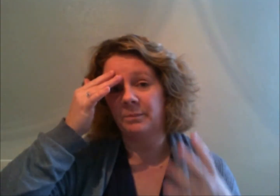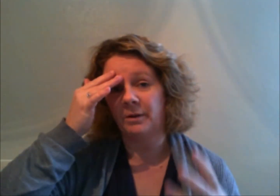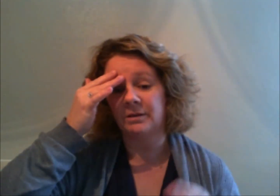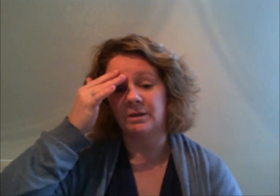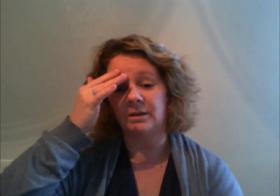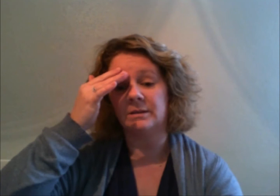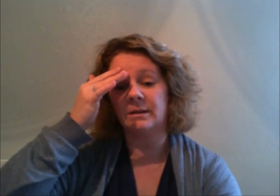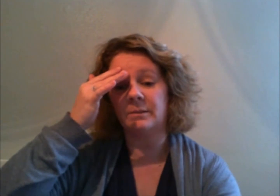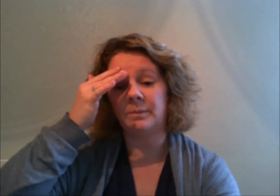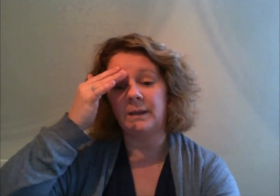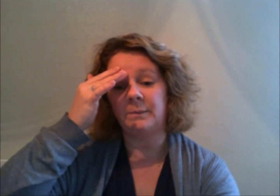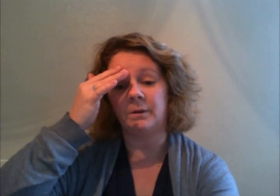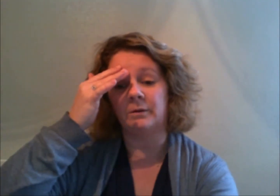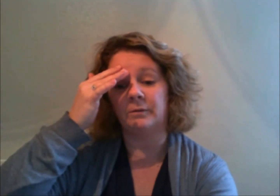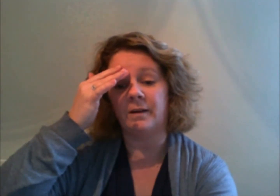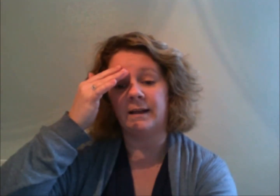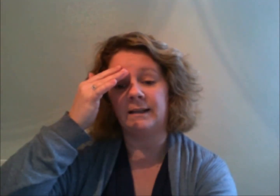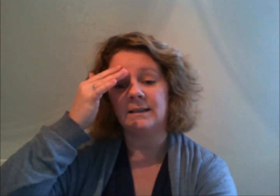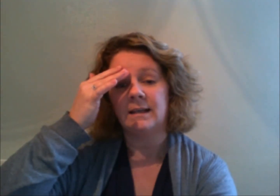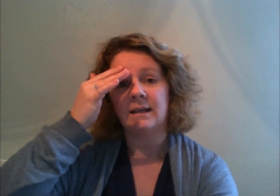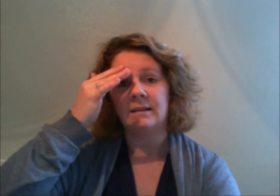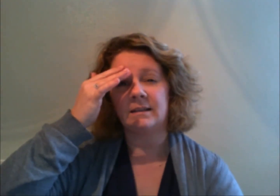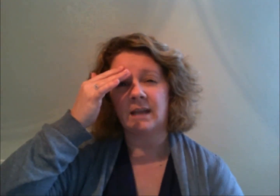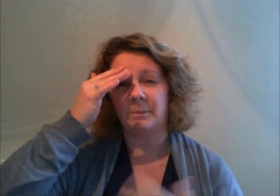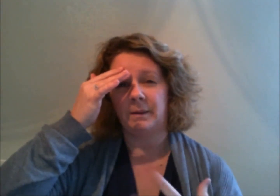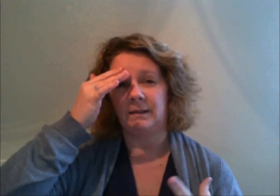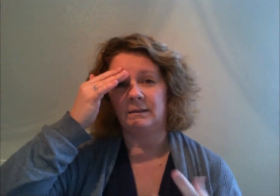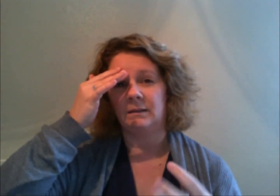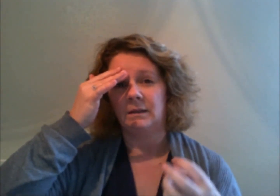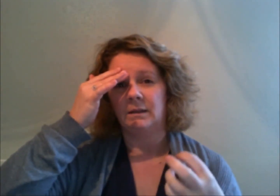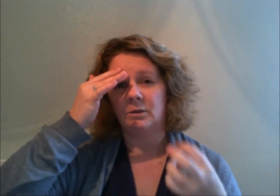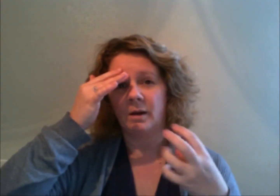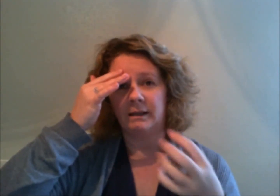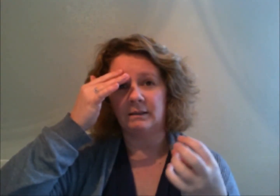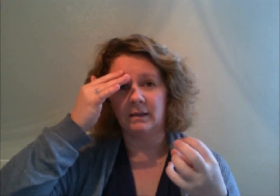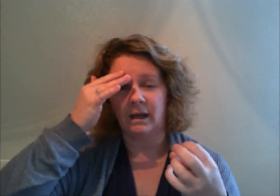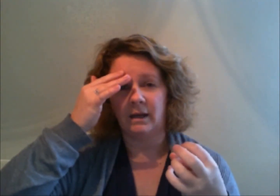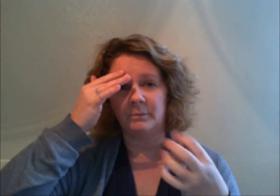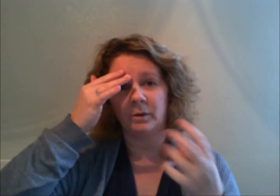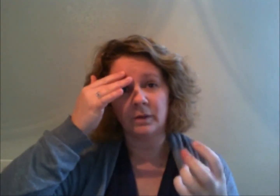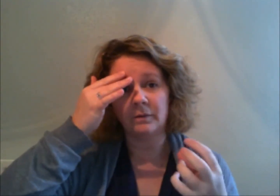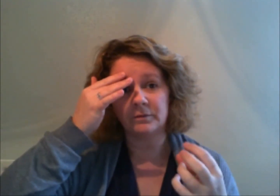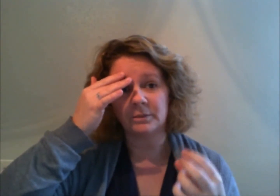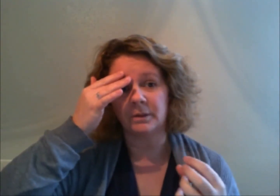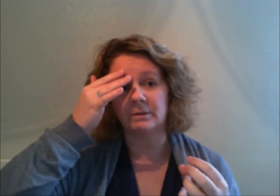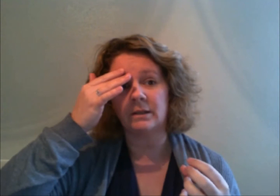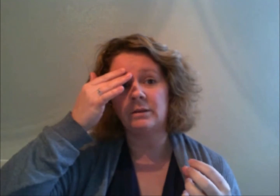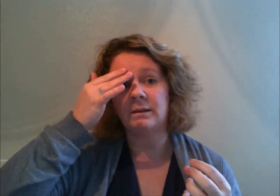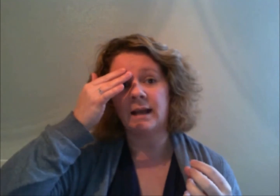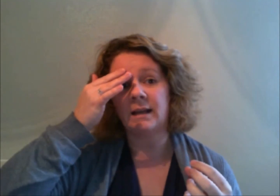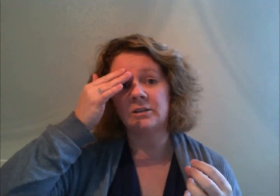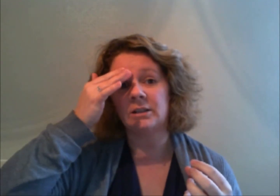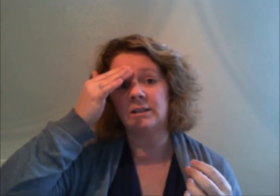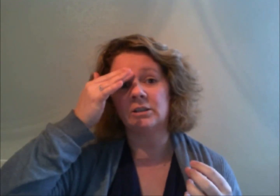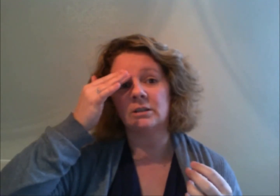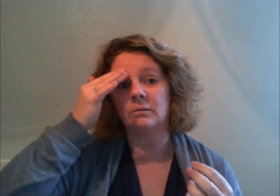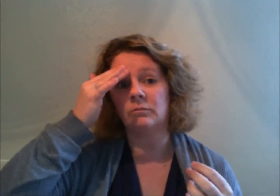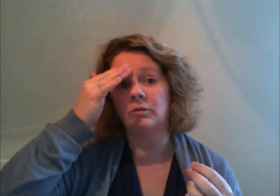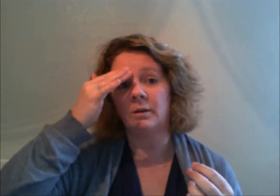bothers you some people find the tapping quite uncomfortable so you can actually just rub